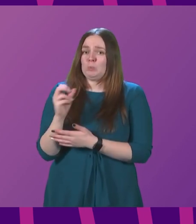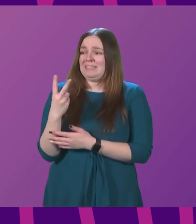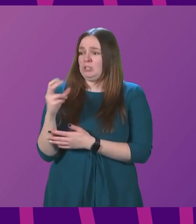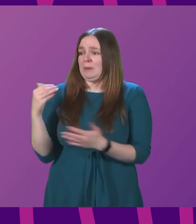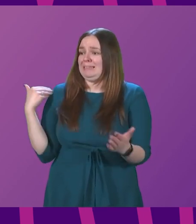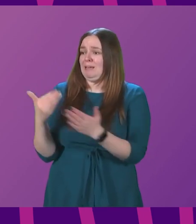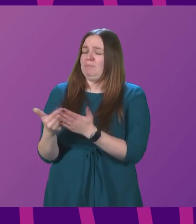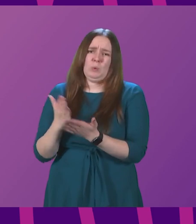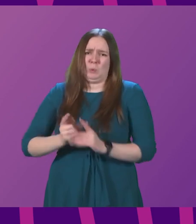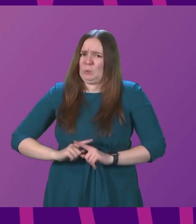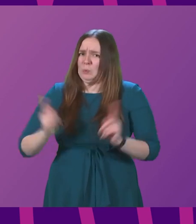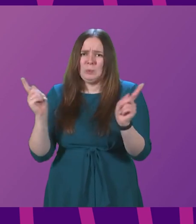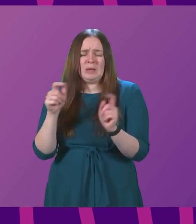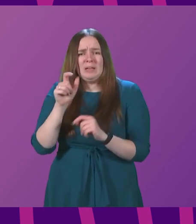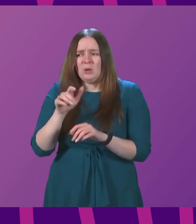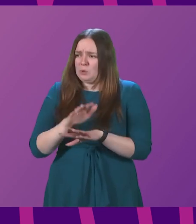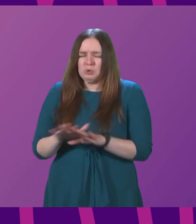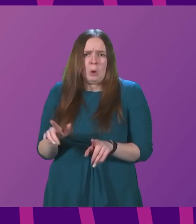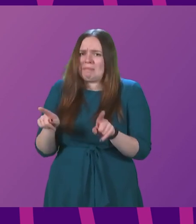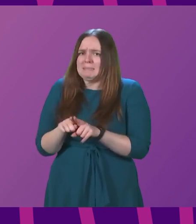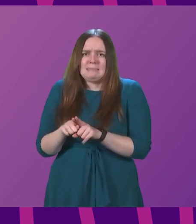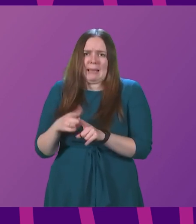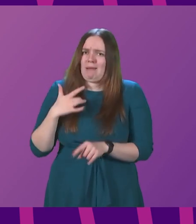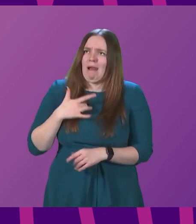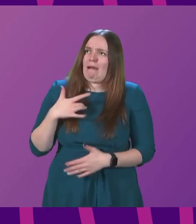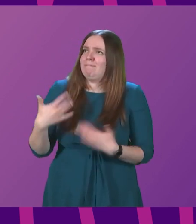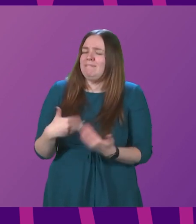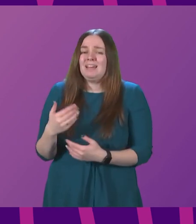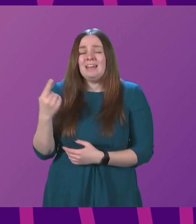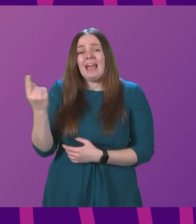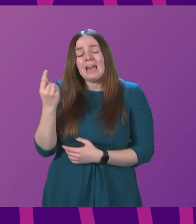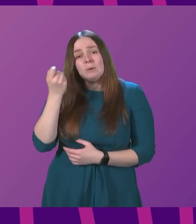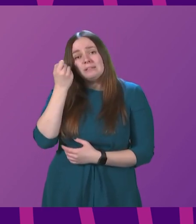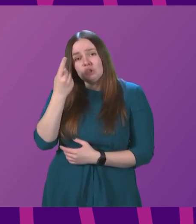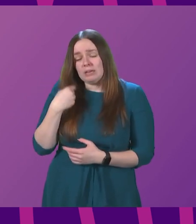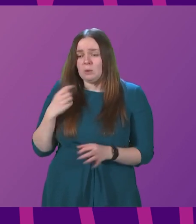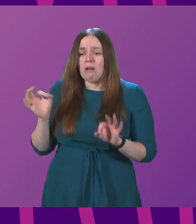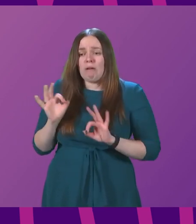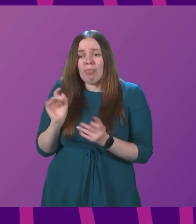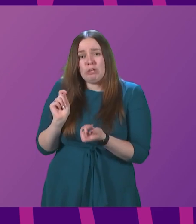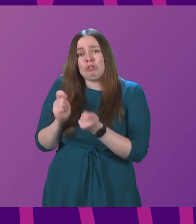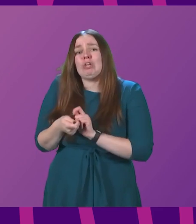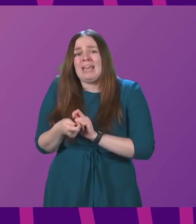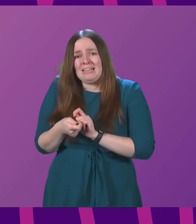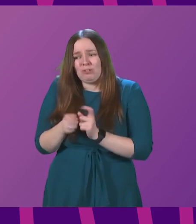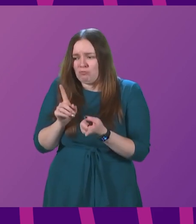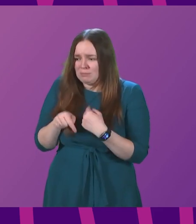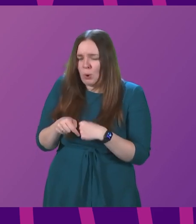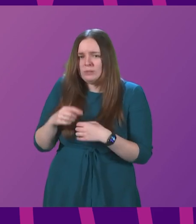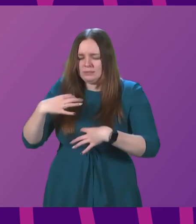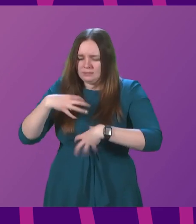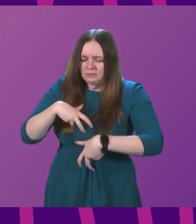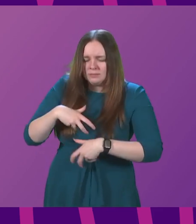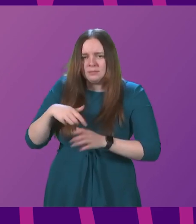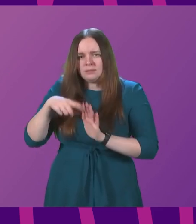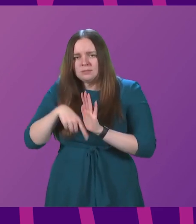not living their lives as they were asked to do in March 2020. And I think anybody who suggests that we have not changed our response and adapted to changing circumstances